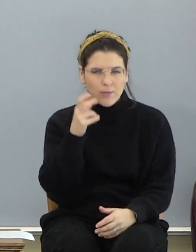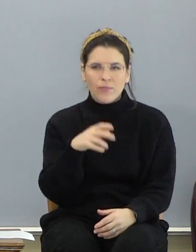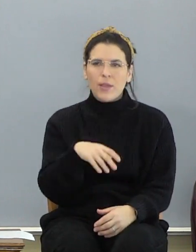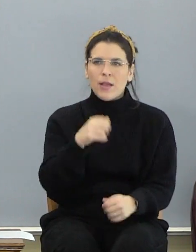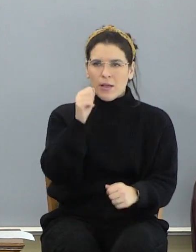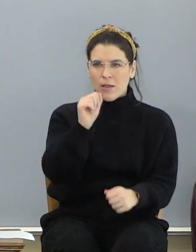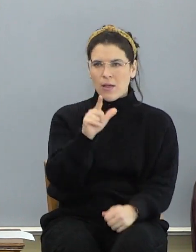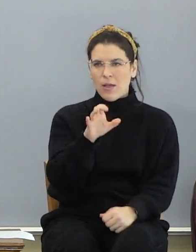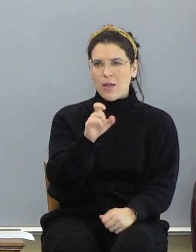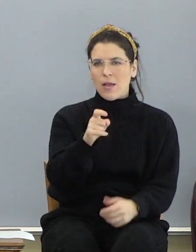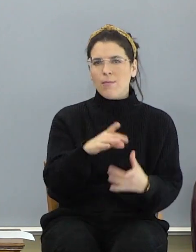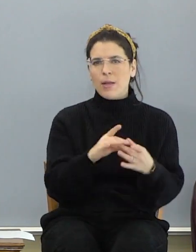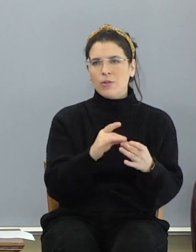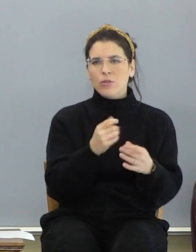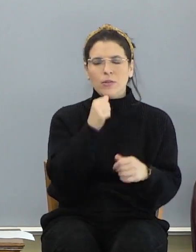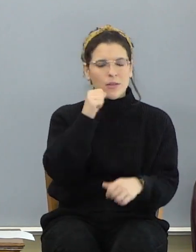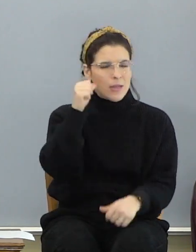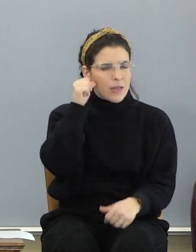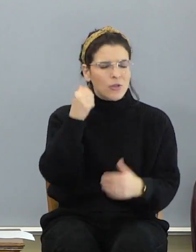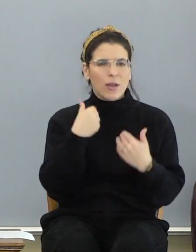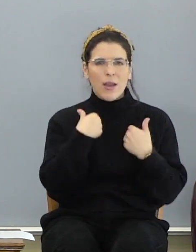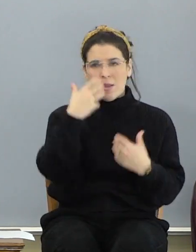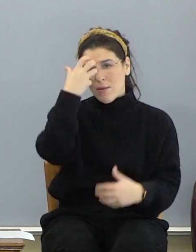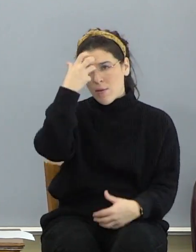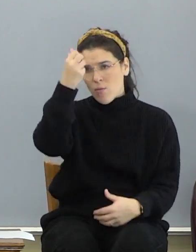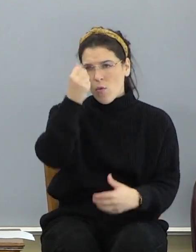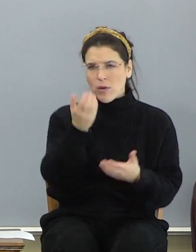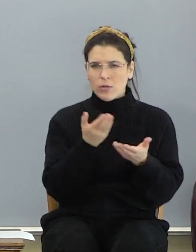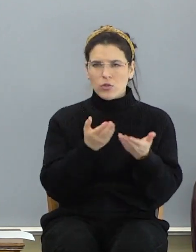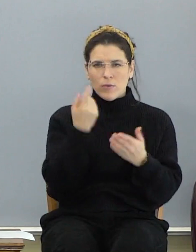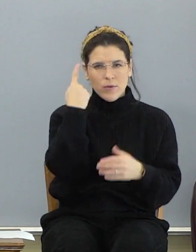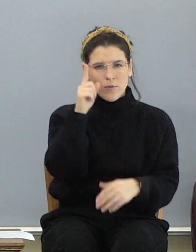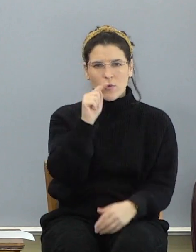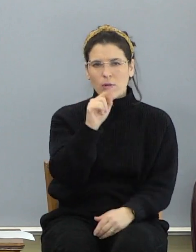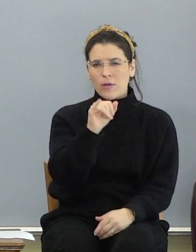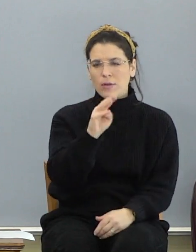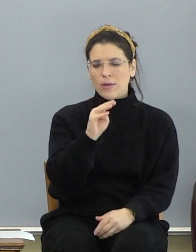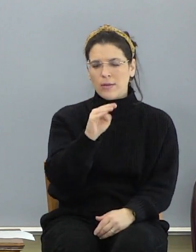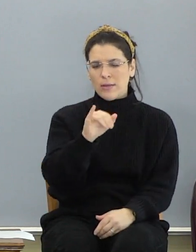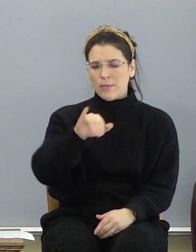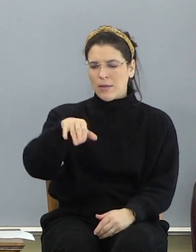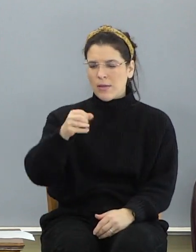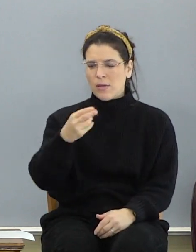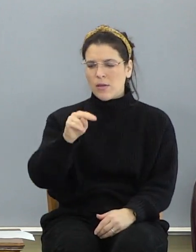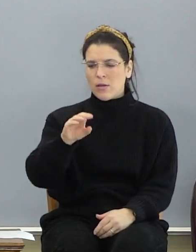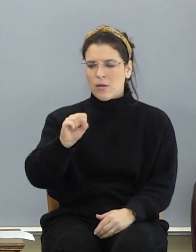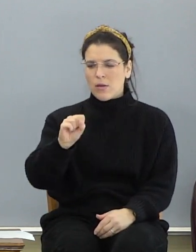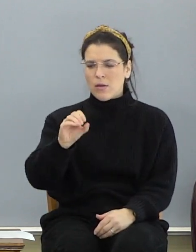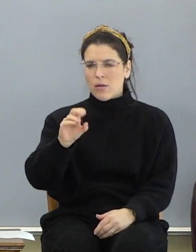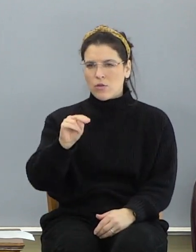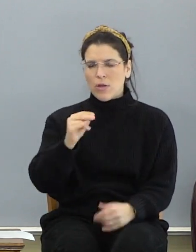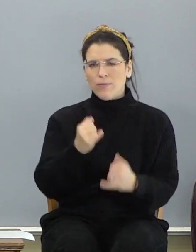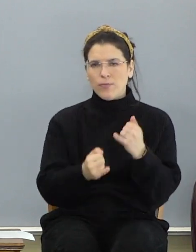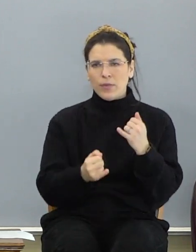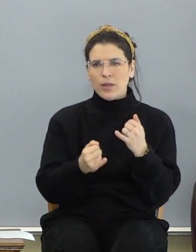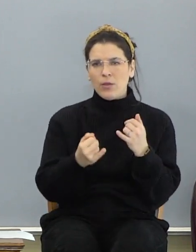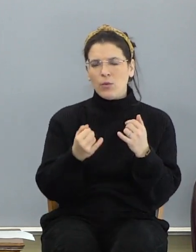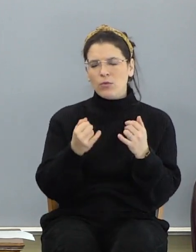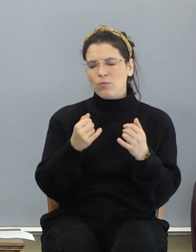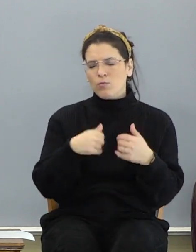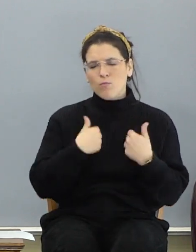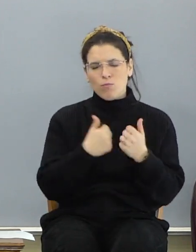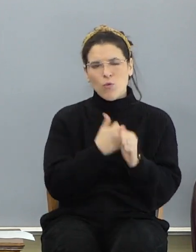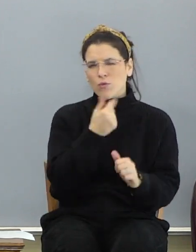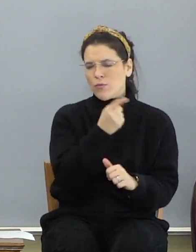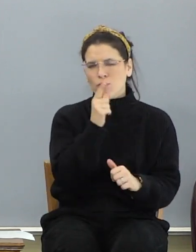yesterday we had the memorial service for Timmy. And most of you don't know who Timmy Johnson was, but he was a young man raised in our assembly,